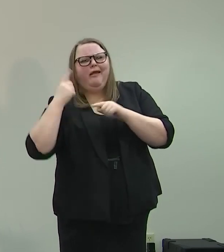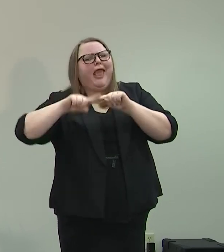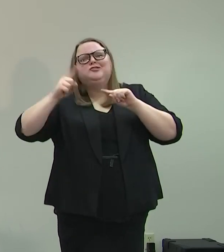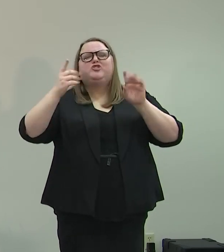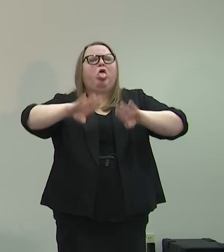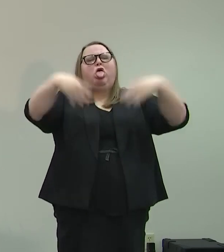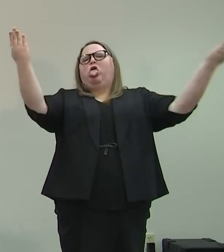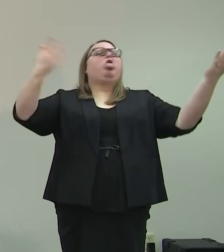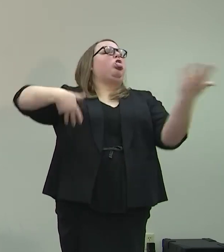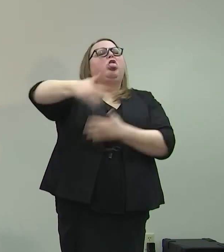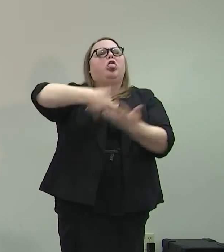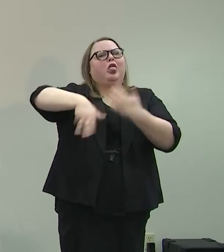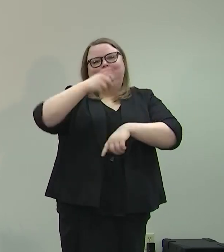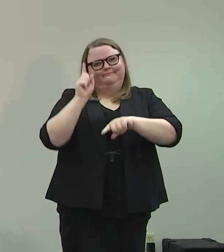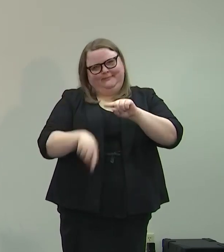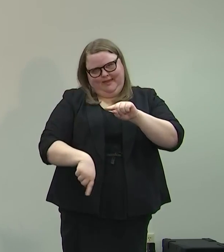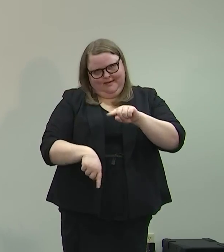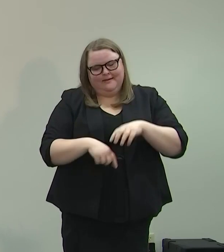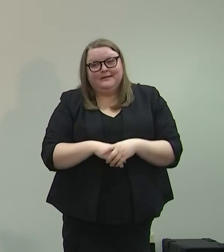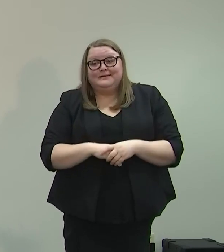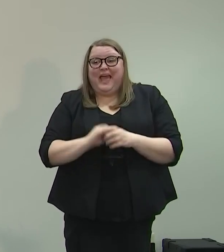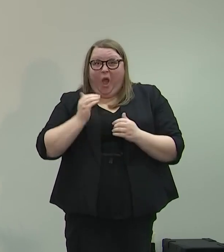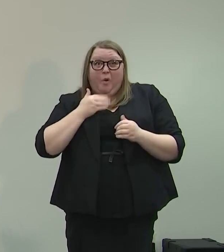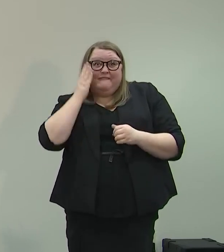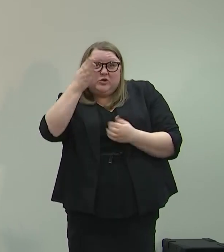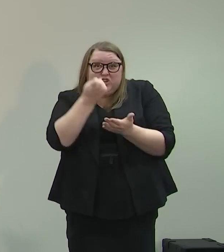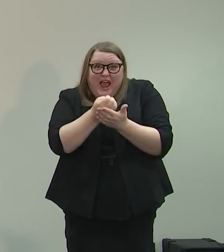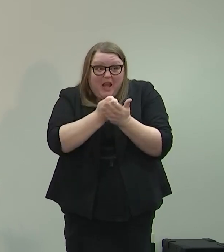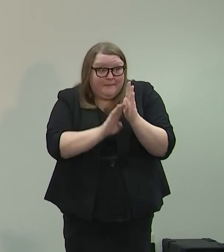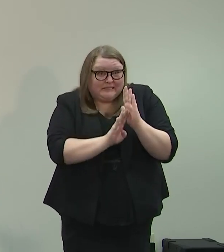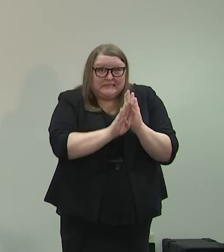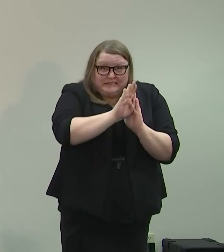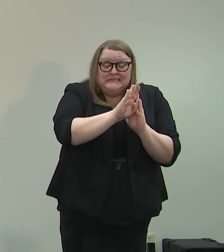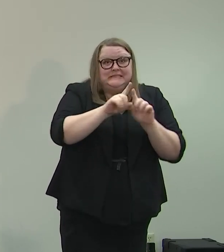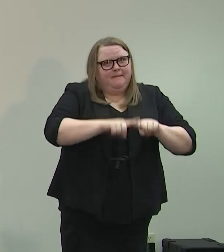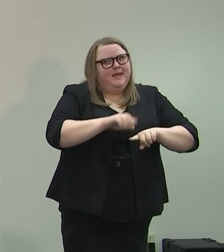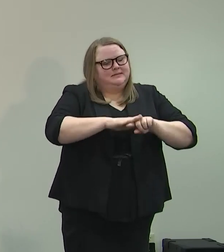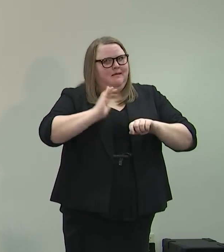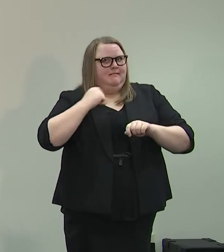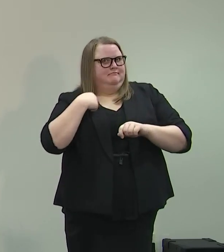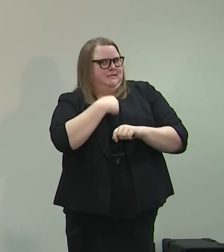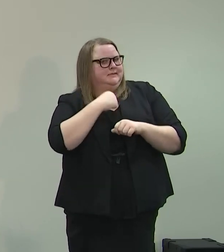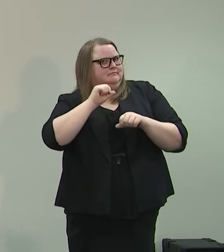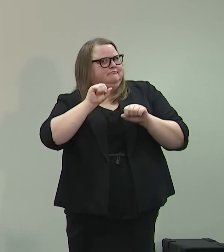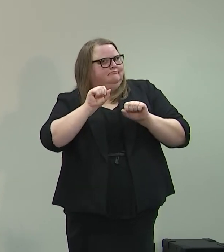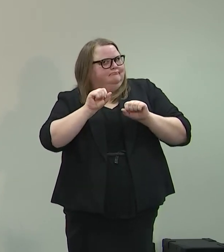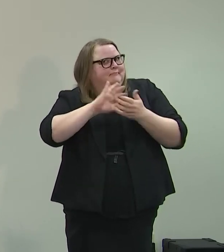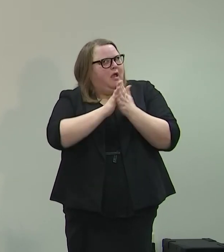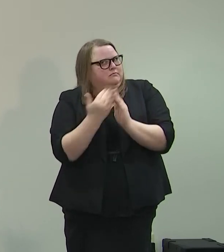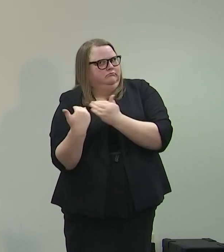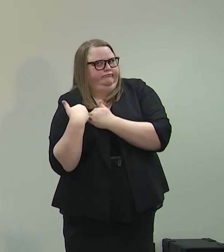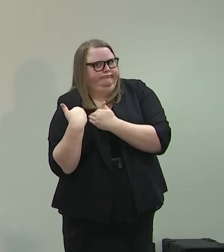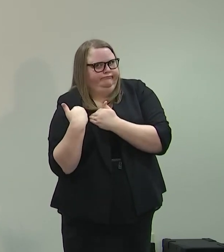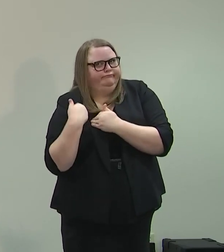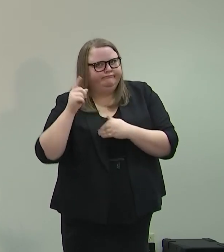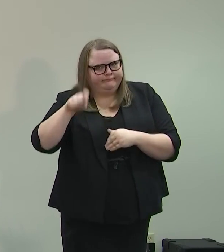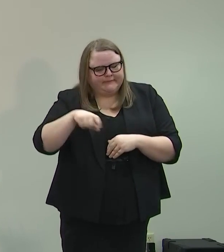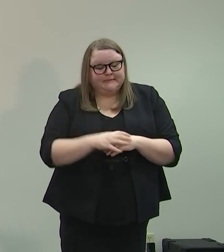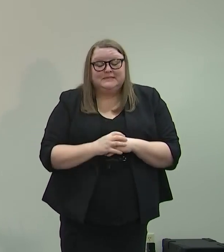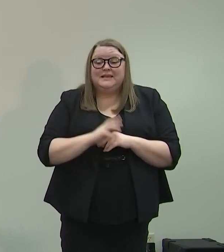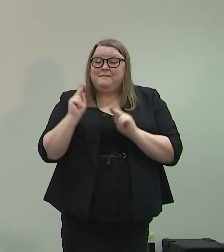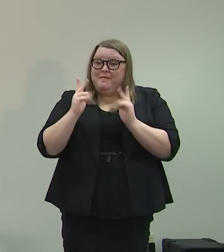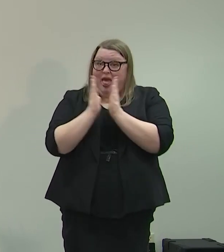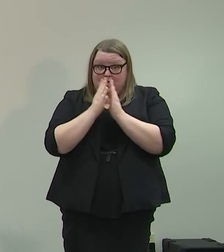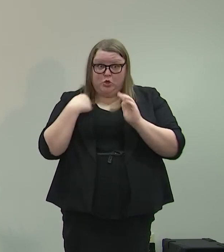future economic recovery depends on it, and our community depends on it. People ask, are we on the path to improvement?